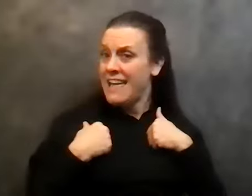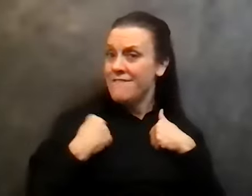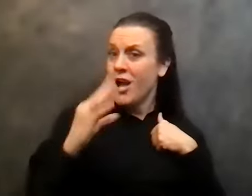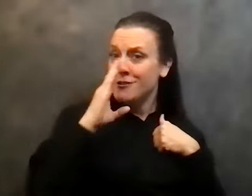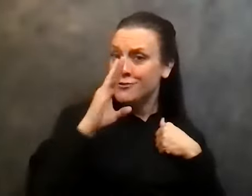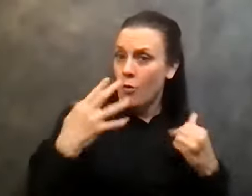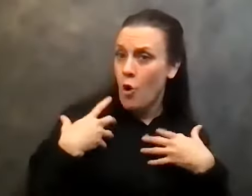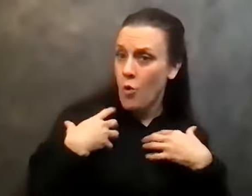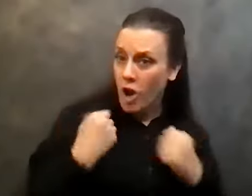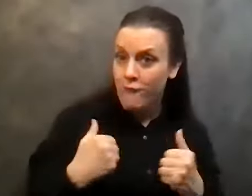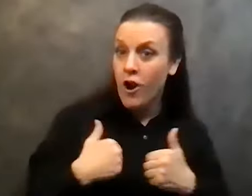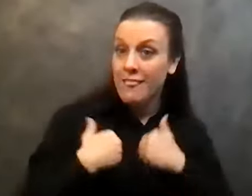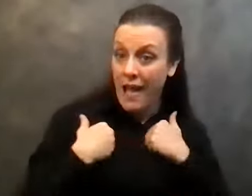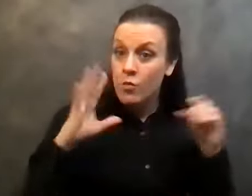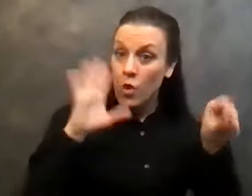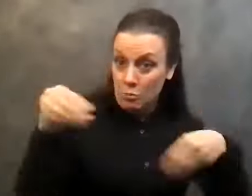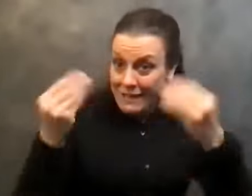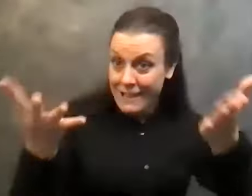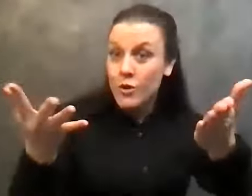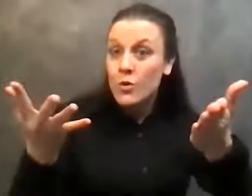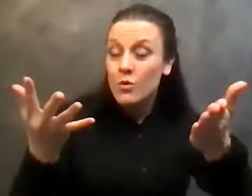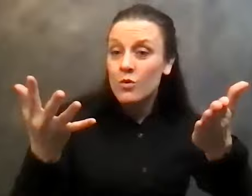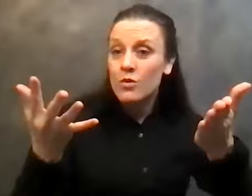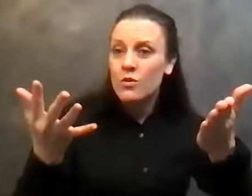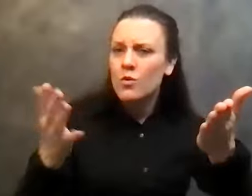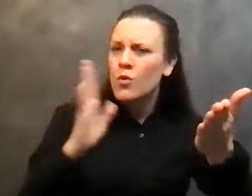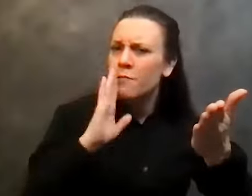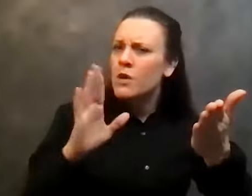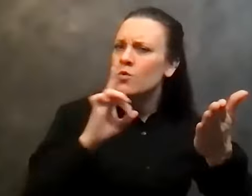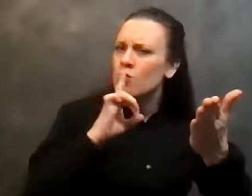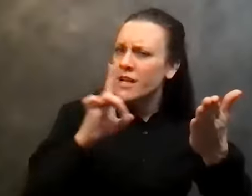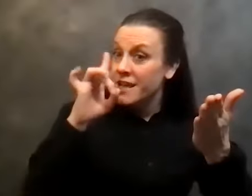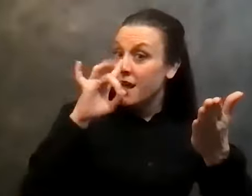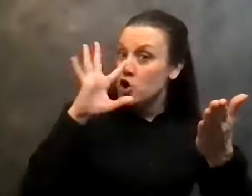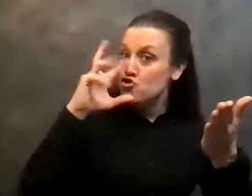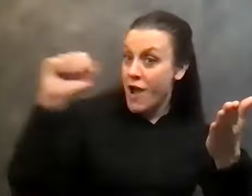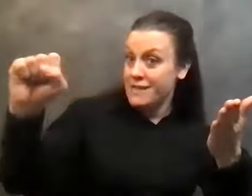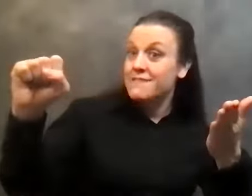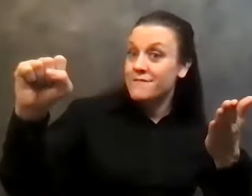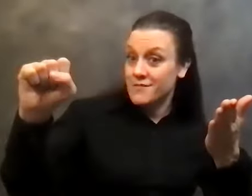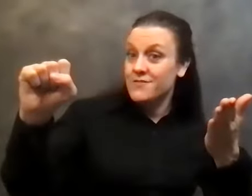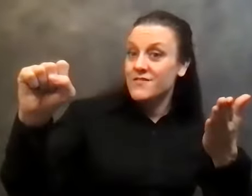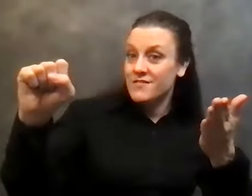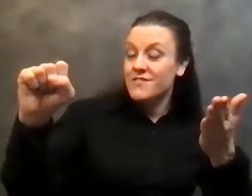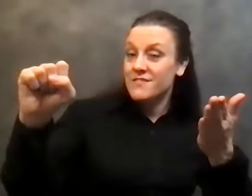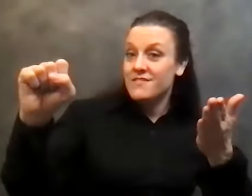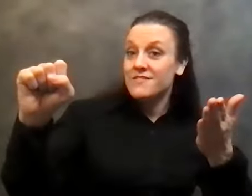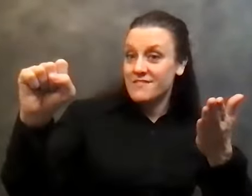will give you are going to be really attractive and, and they're going to, you know, what can